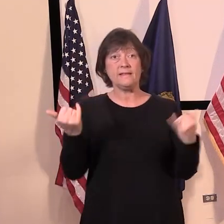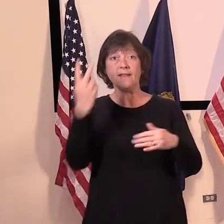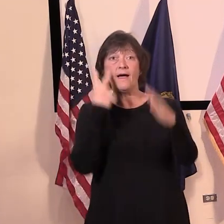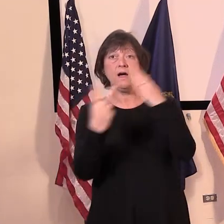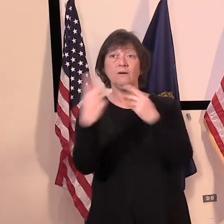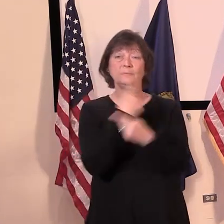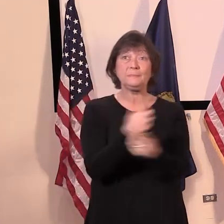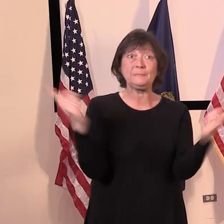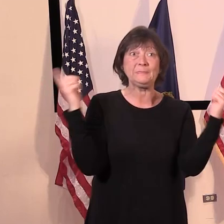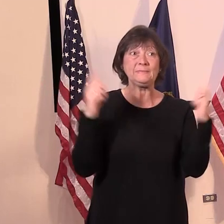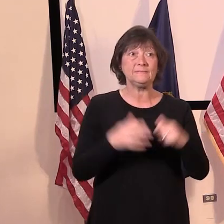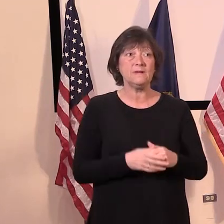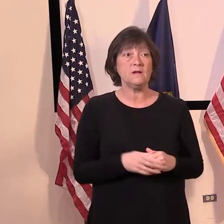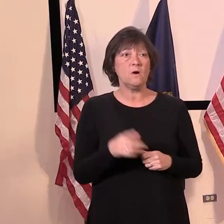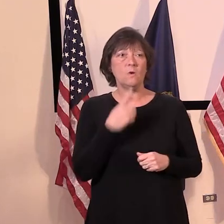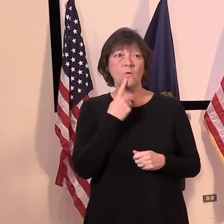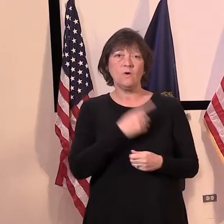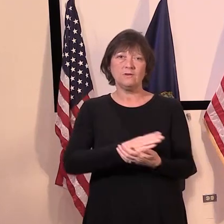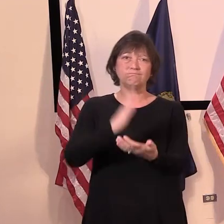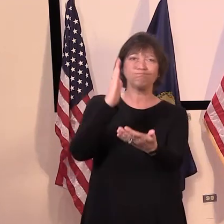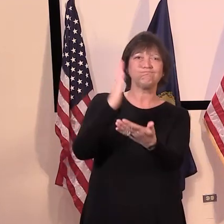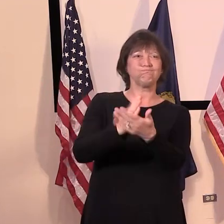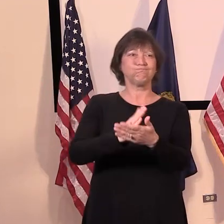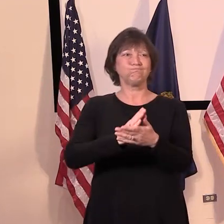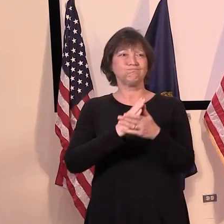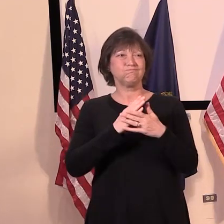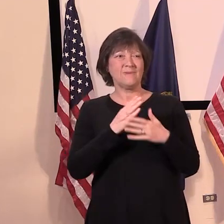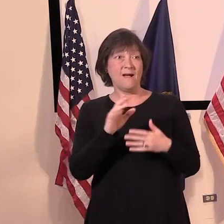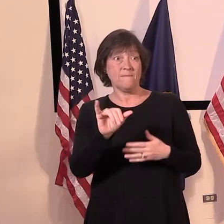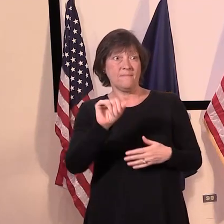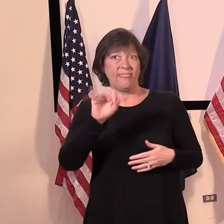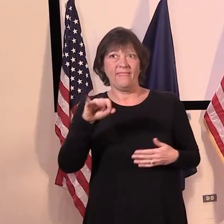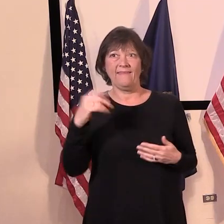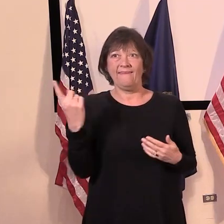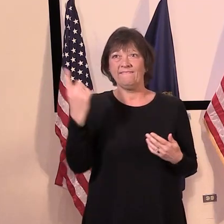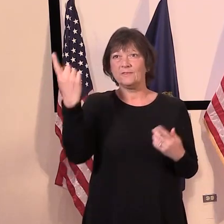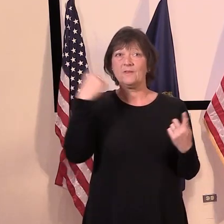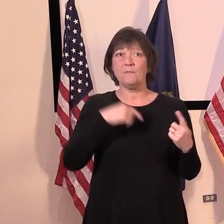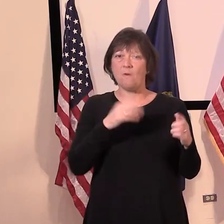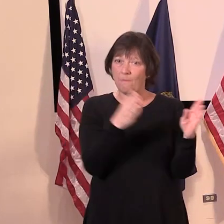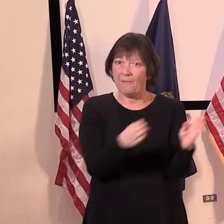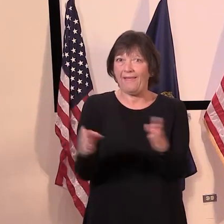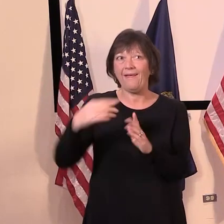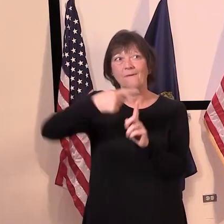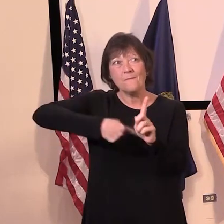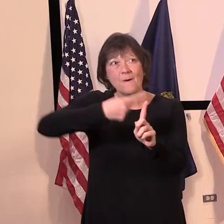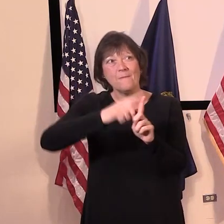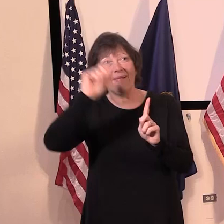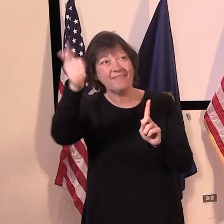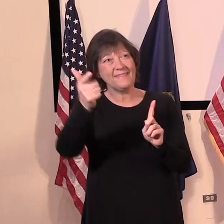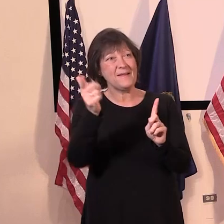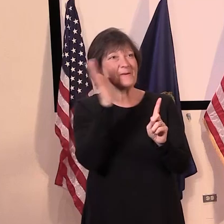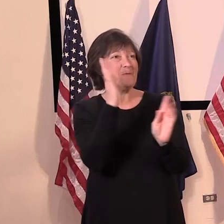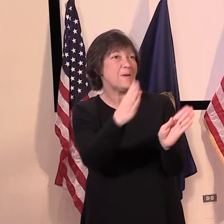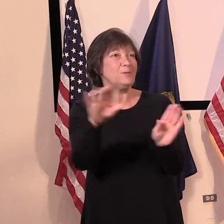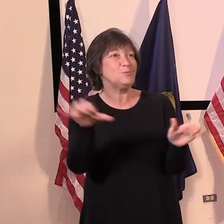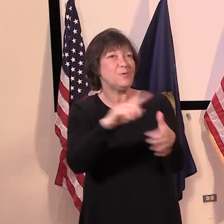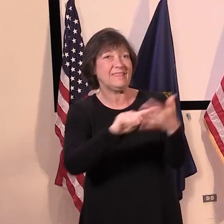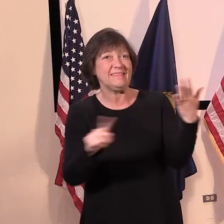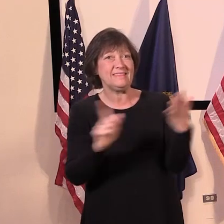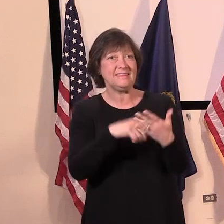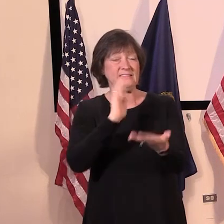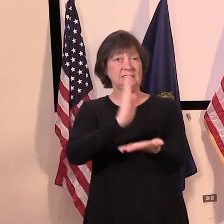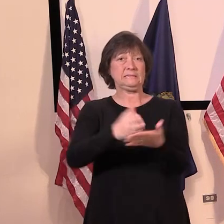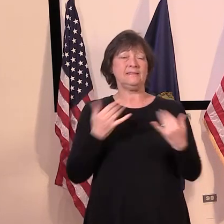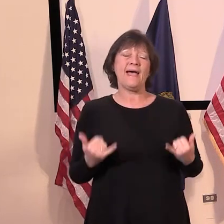to take something away from someone who is counting on on this a month or month and a half away, I don't